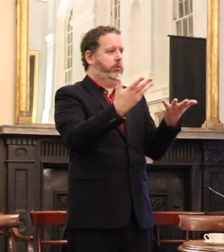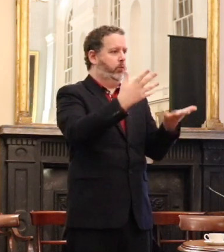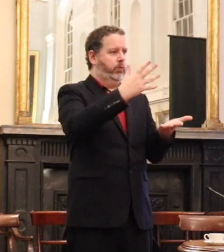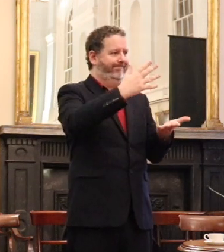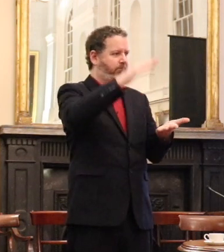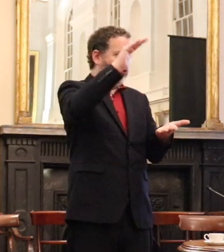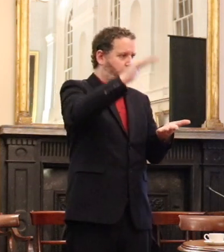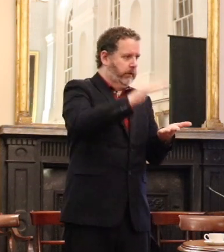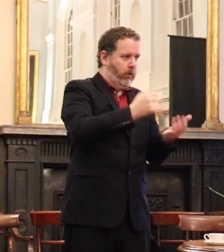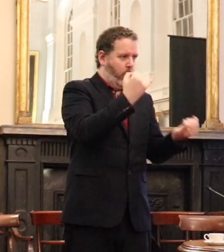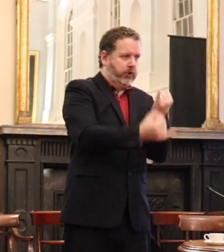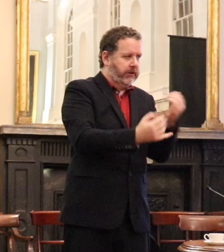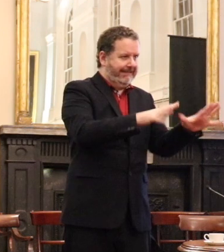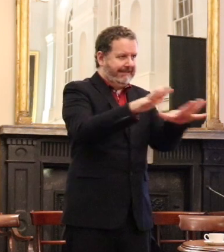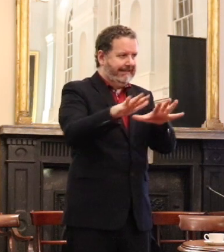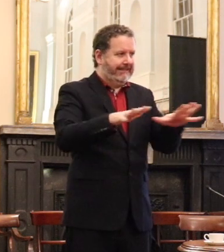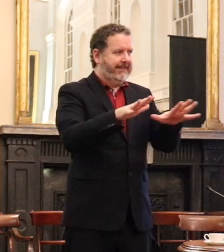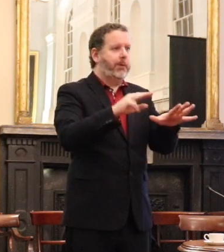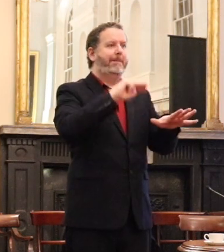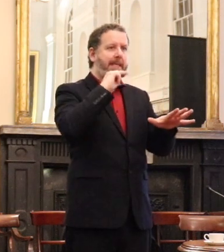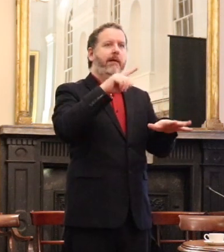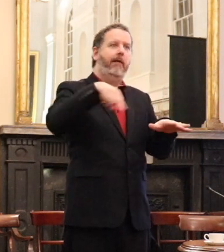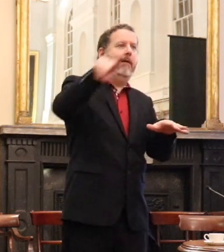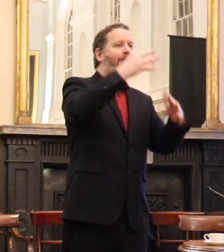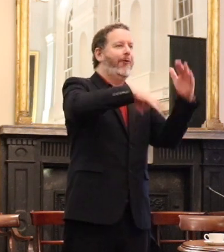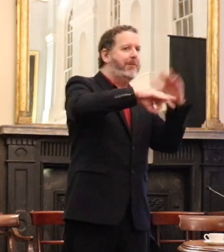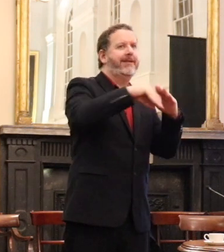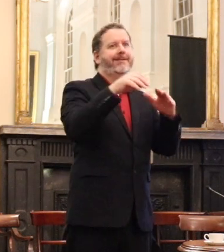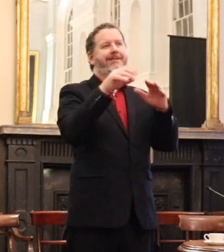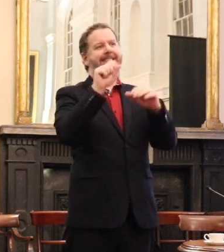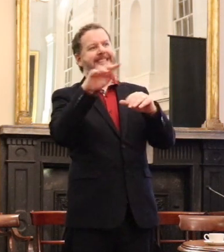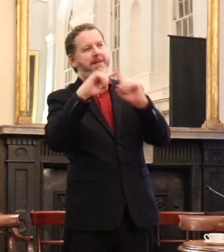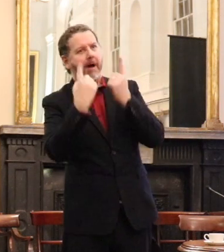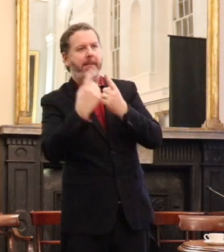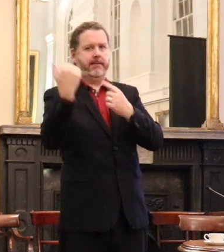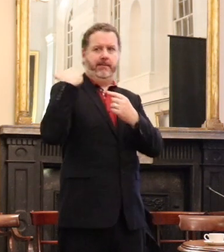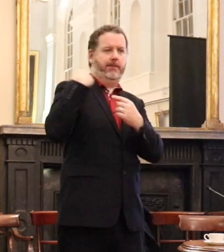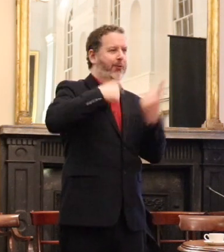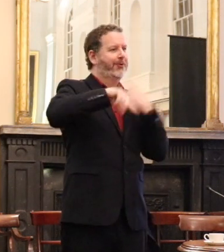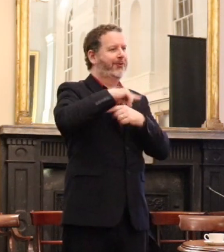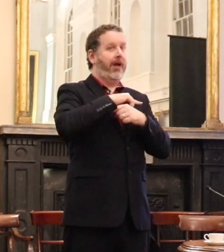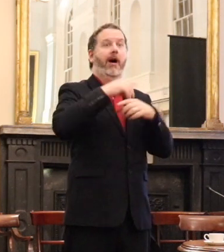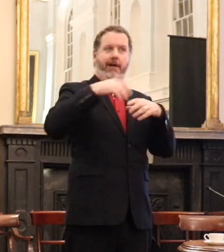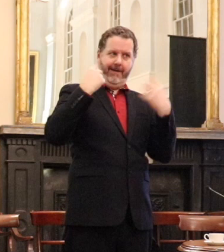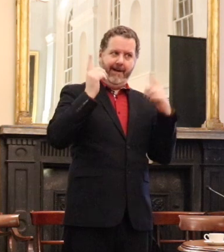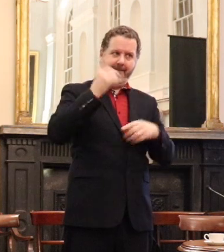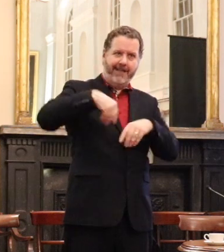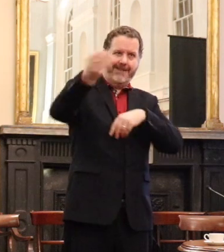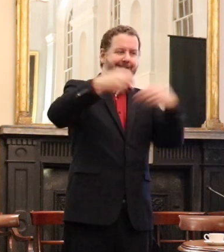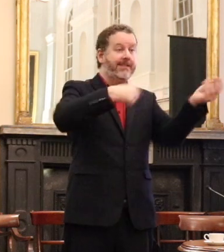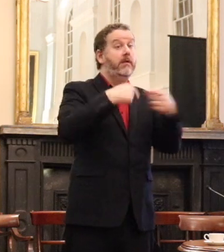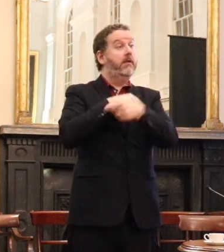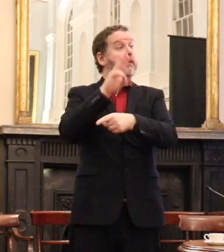people in sexism of that indebtedness. And Paul ended up being a government